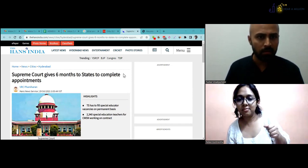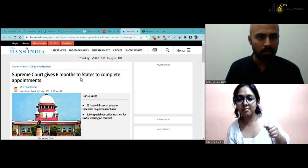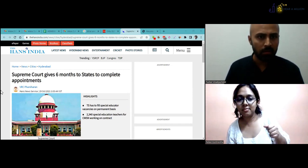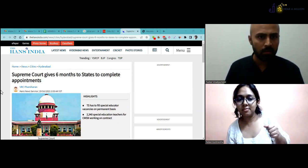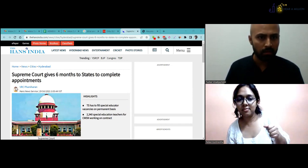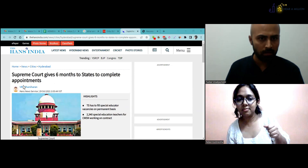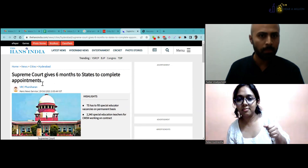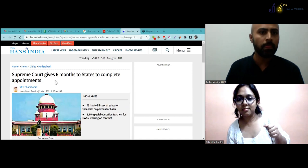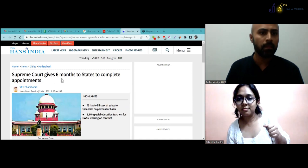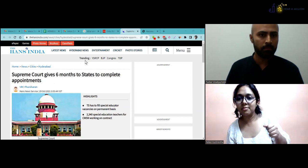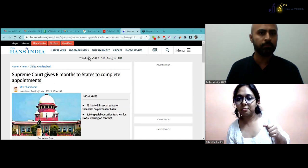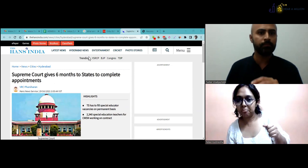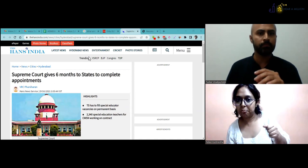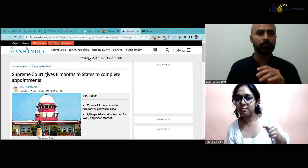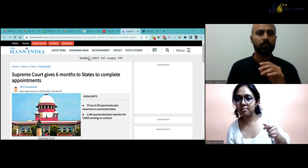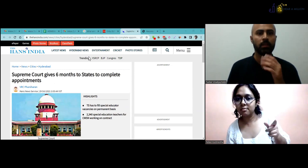Pallavi.